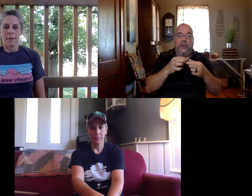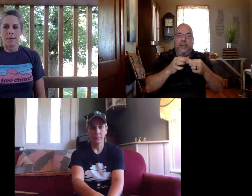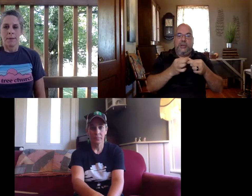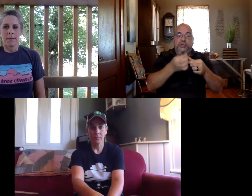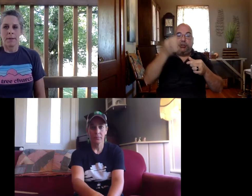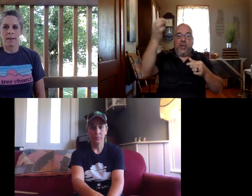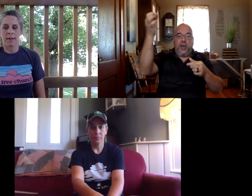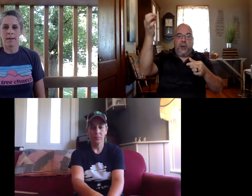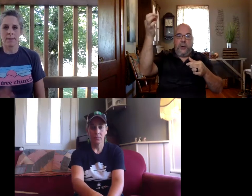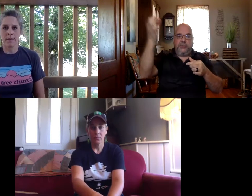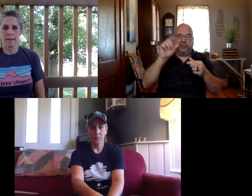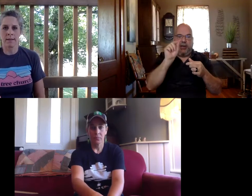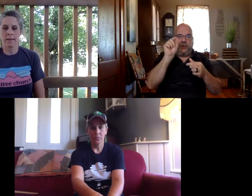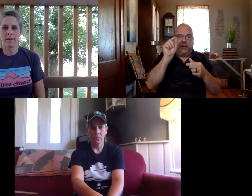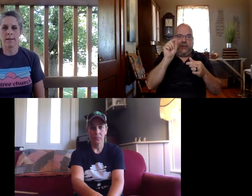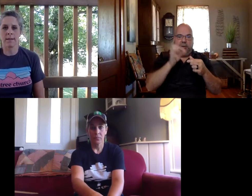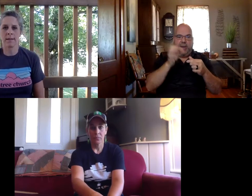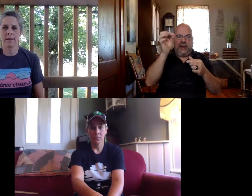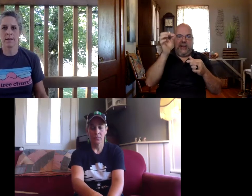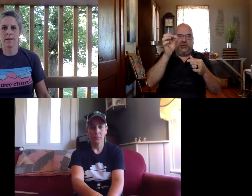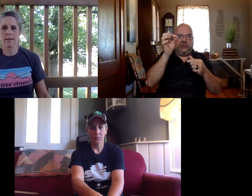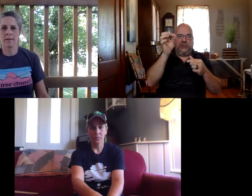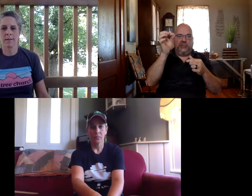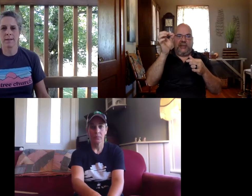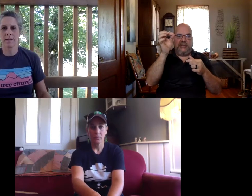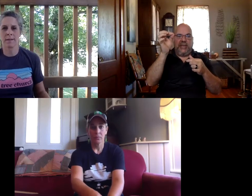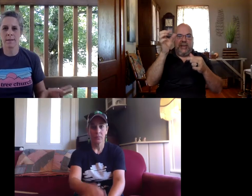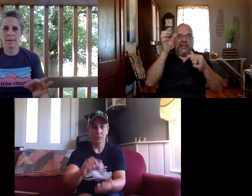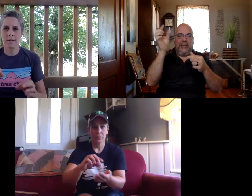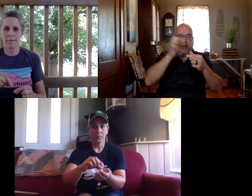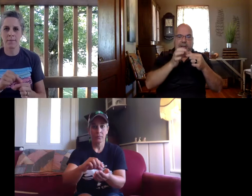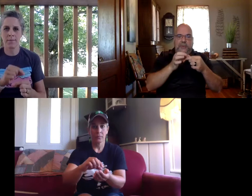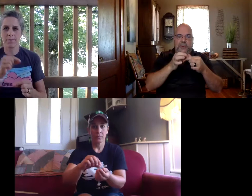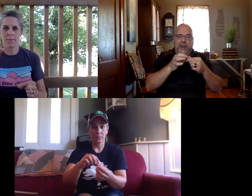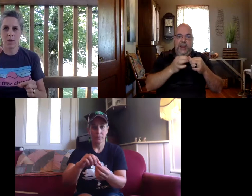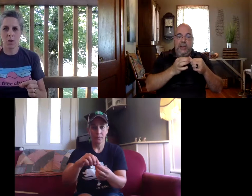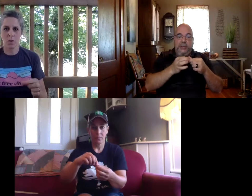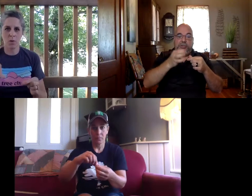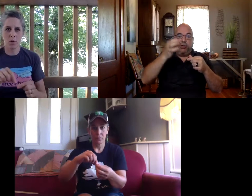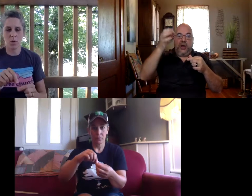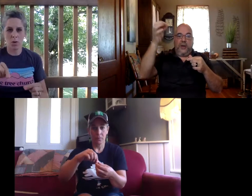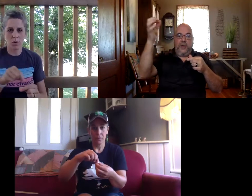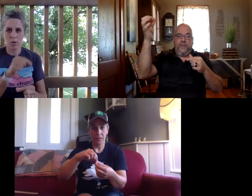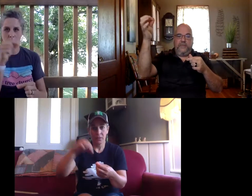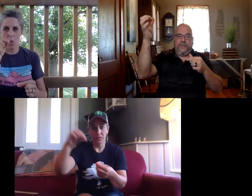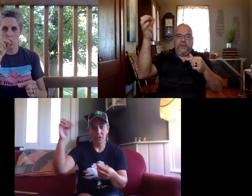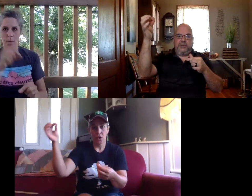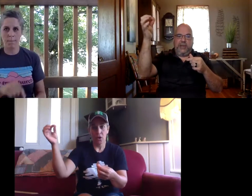so so so take your needle in your hand ladies to do this without saying anything needle in your hand so